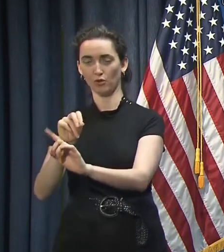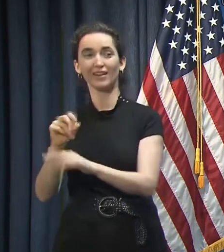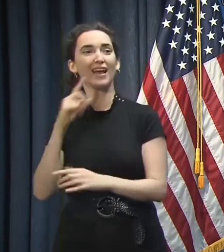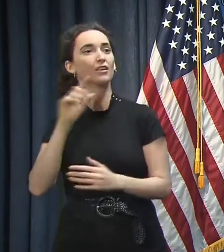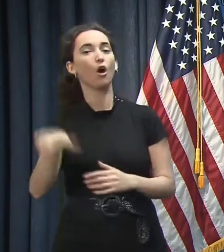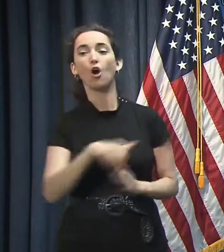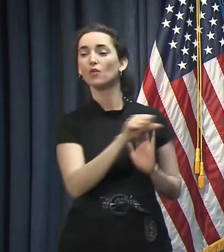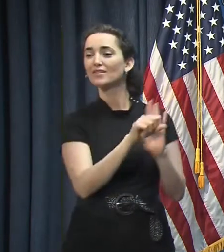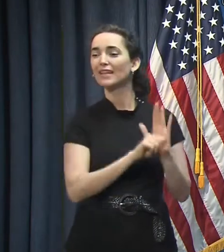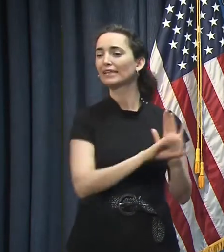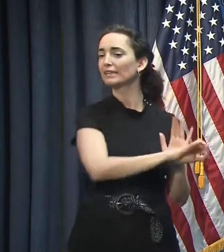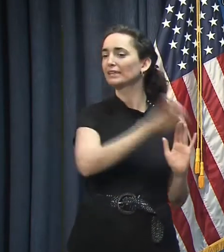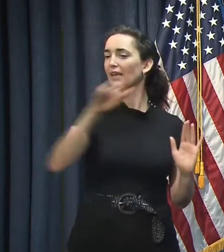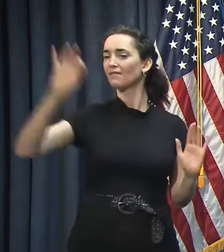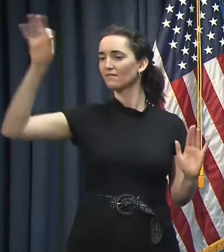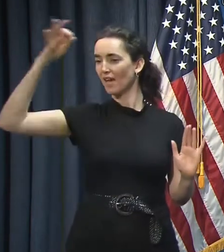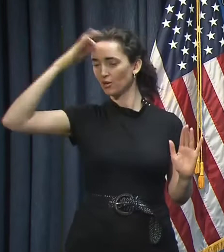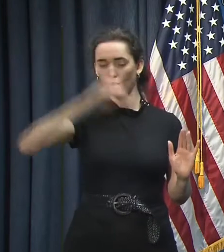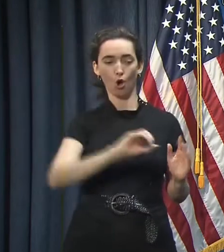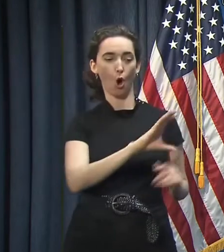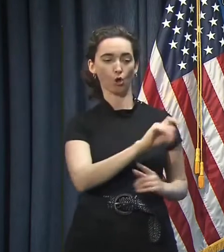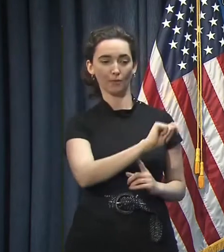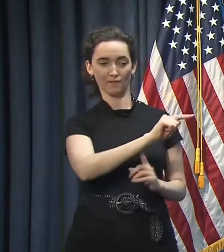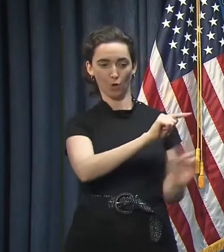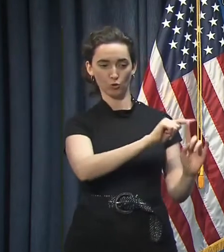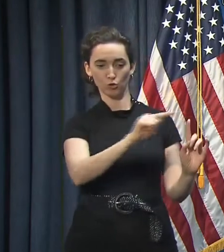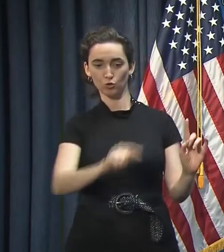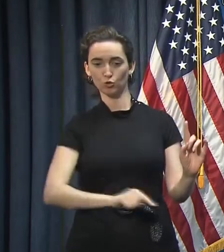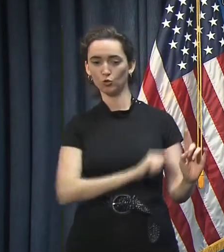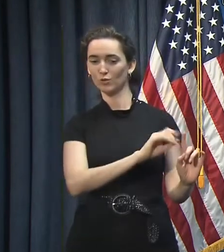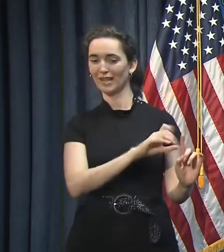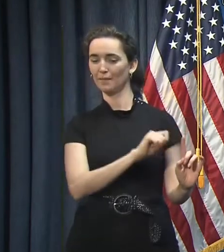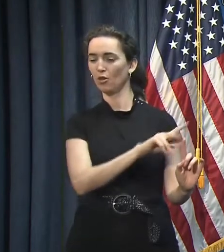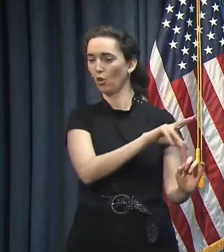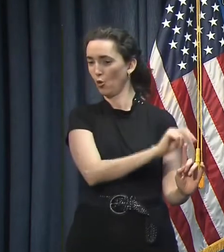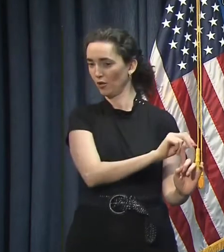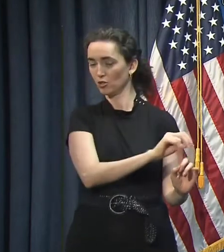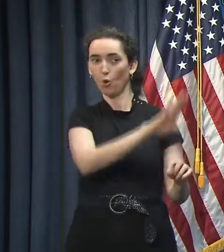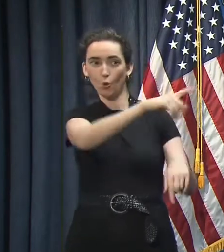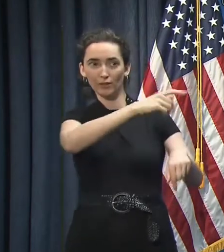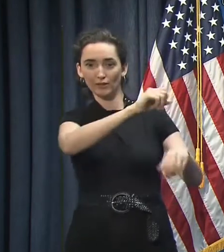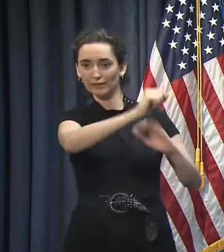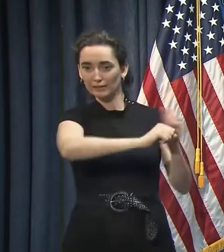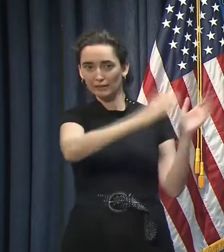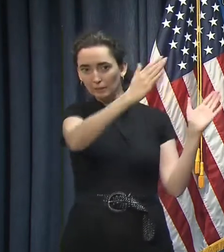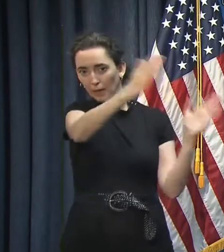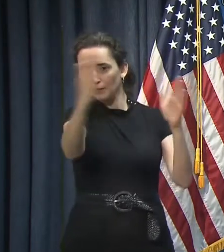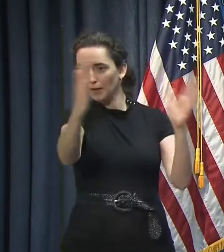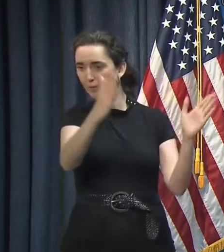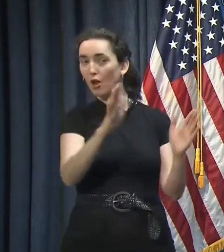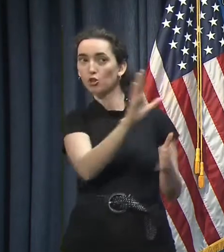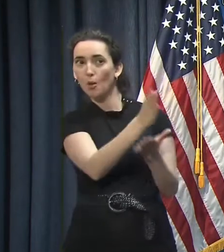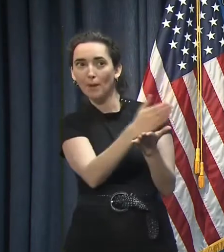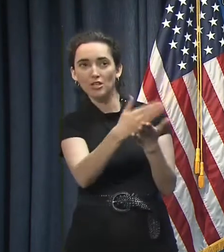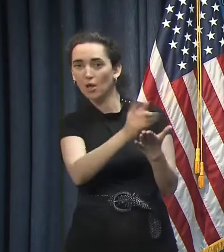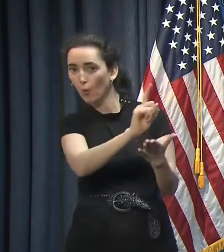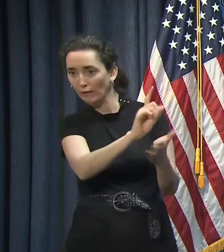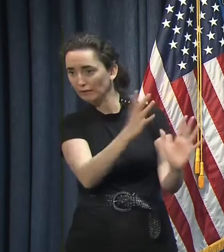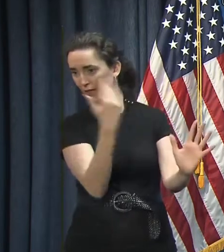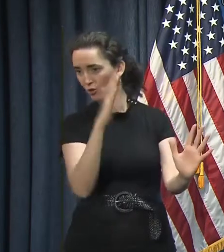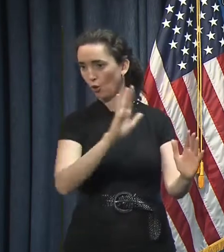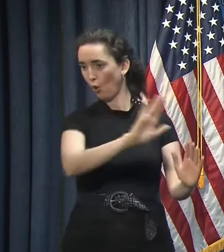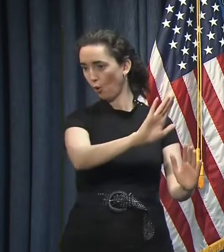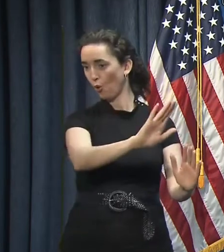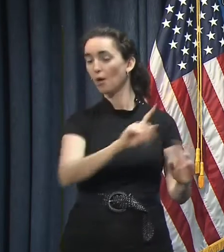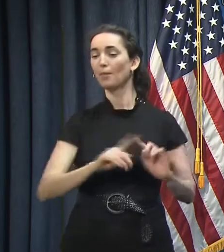federal fiscal year, October 1st to September 30th. And I don't know where those states are in their budget years. But we're wrapping up